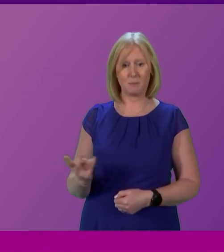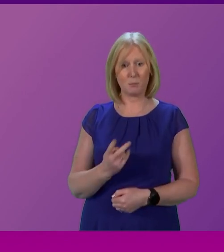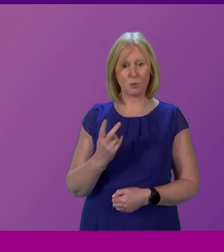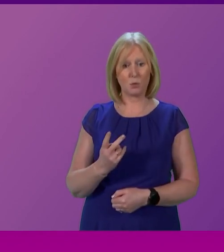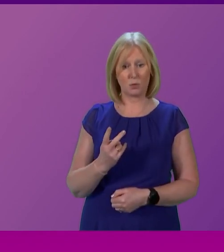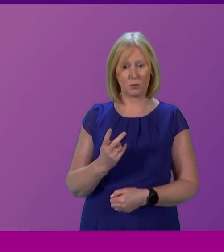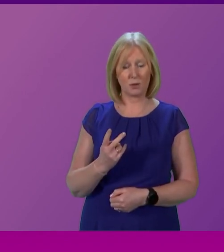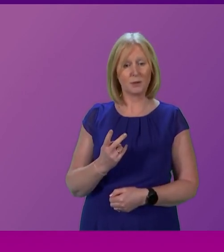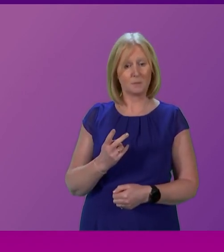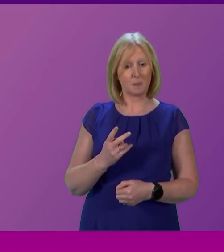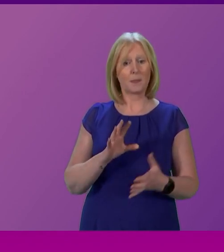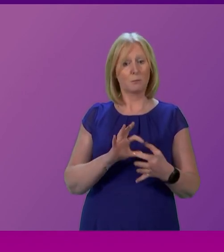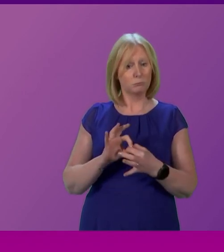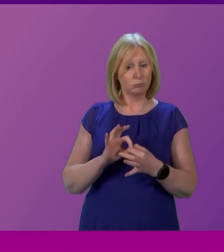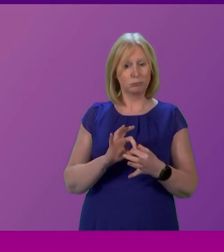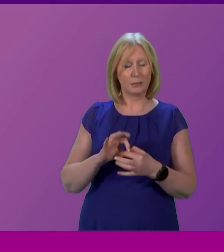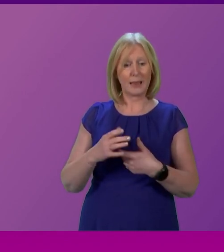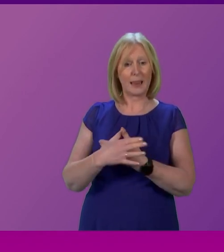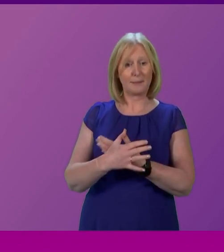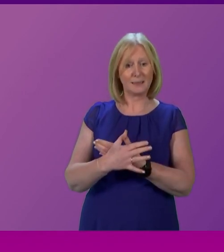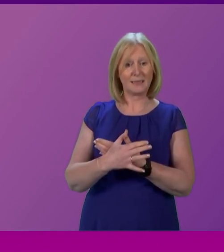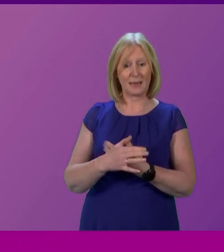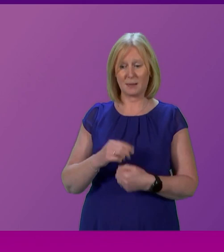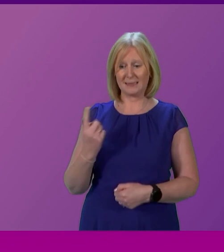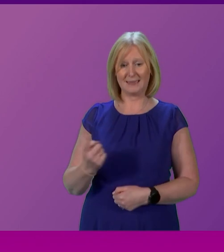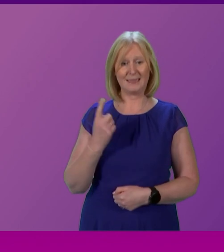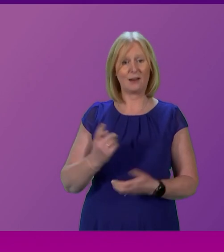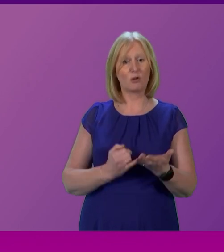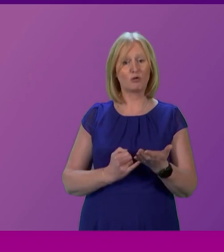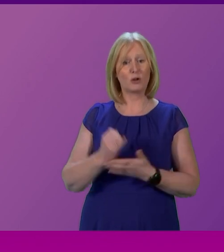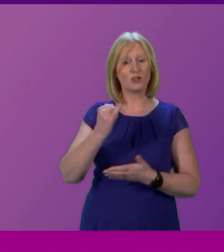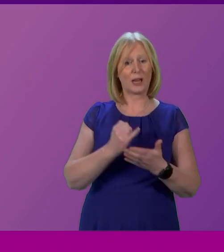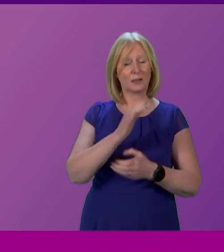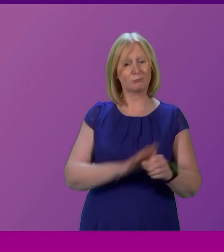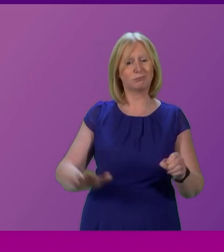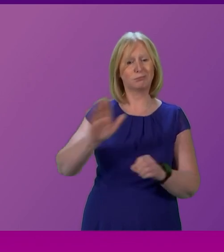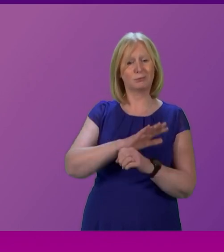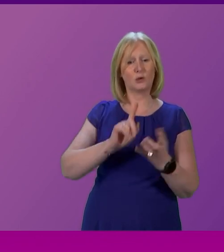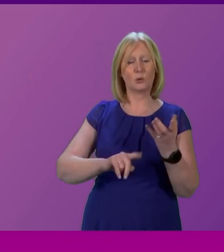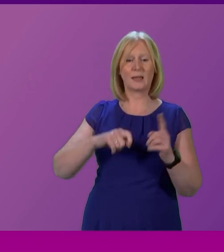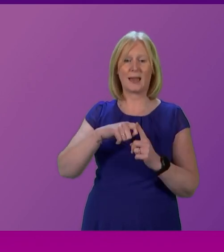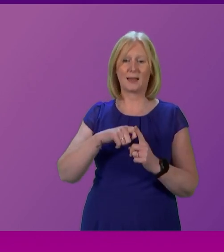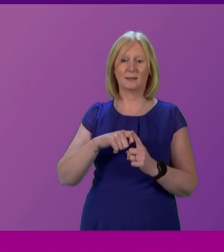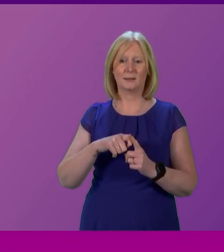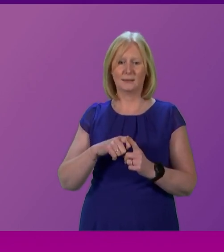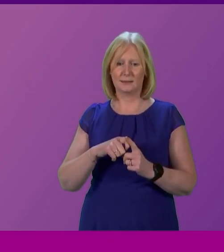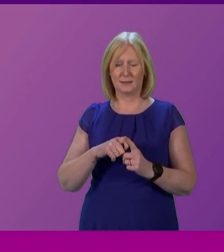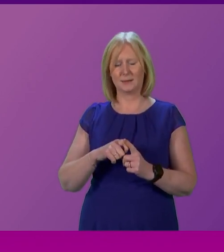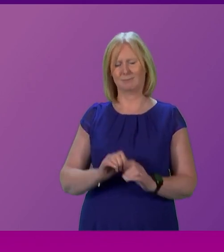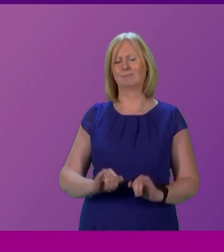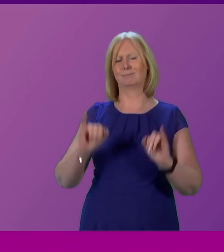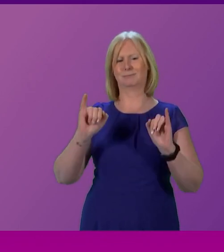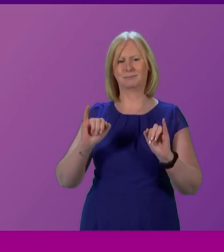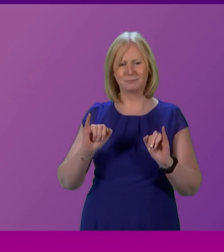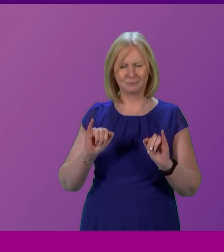accompaniment of the Liberal Democrats who are roundly rejected across the United Kingdom. Can I just point out the absurdity